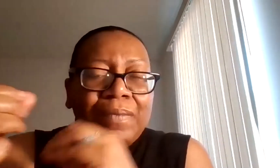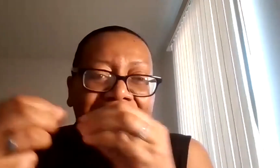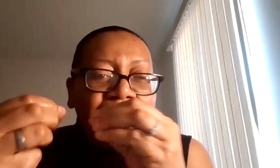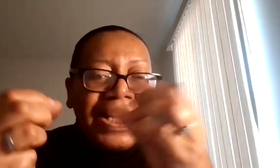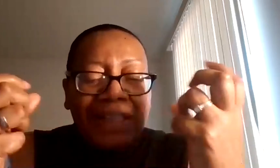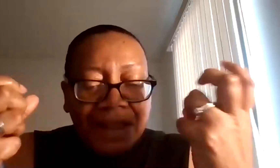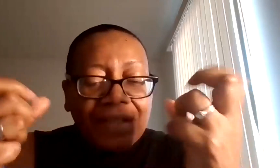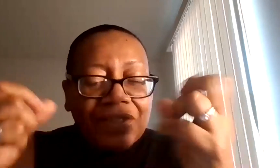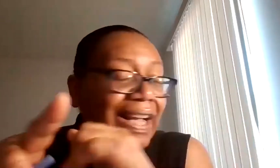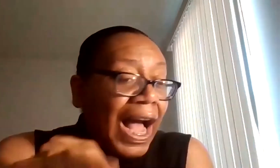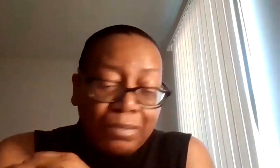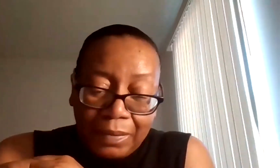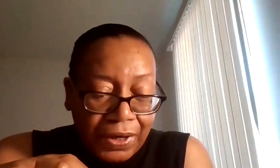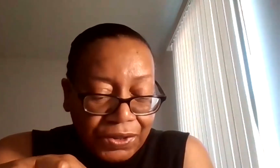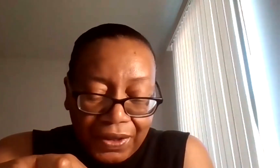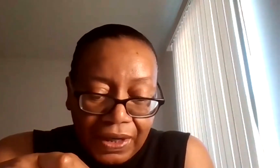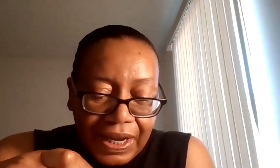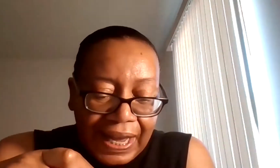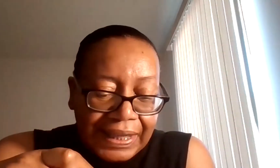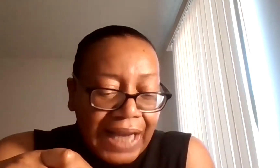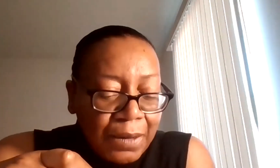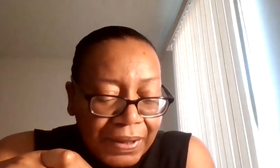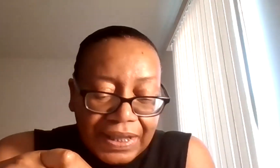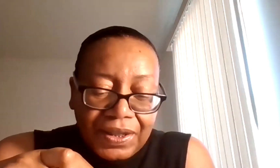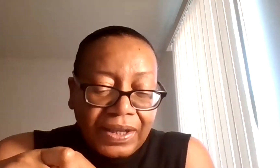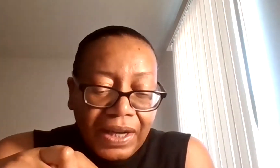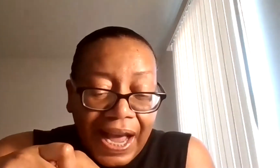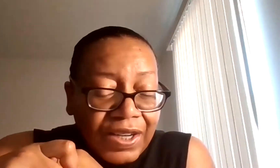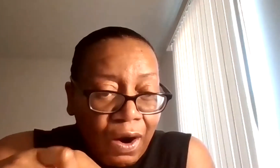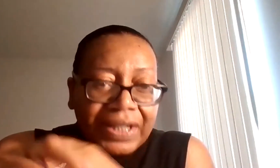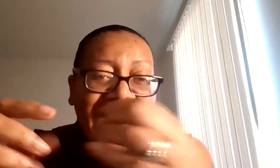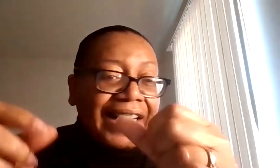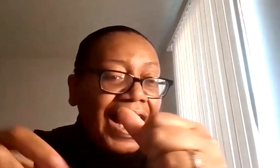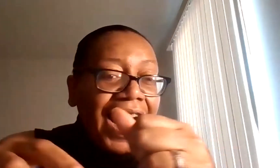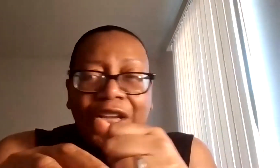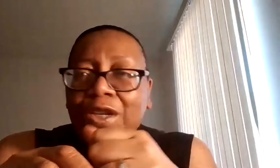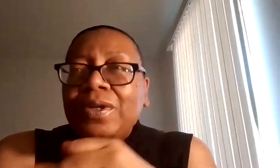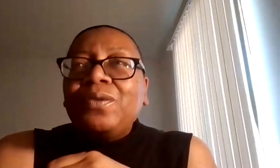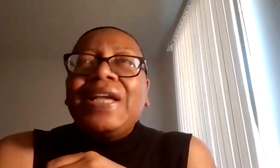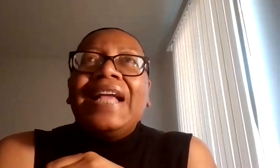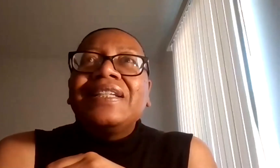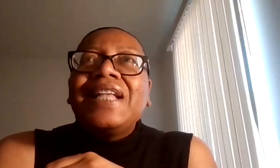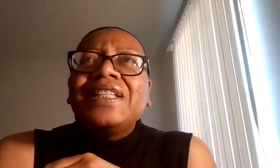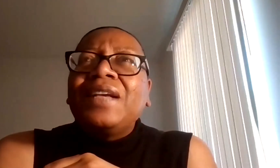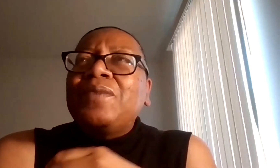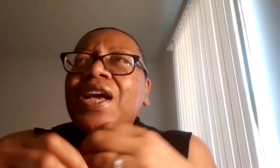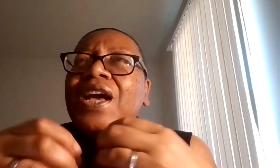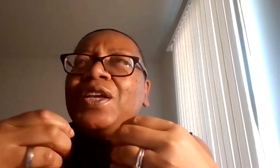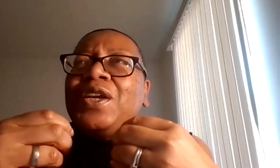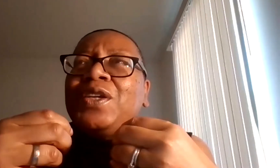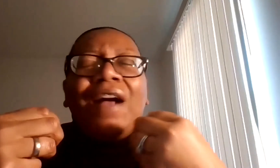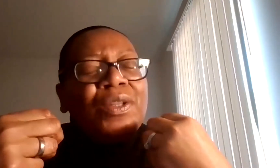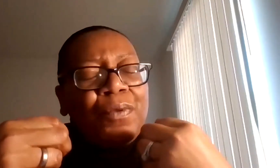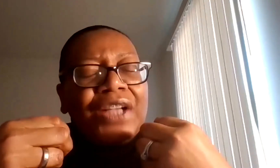It will help impede things like high blood pressure and diabetes and heart attack. You will create a sense of,